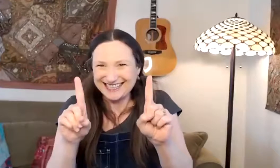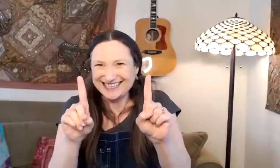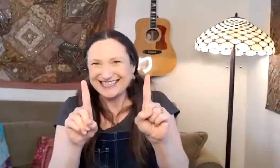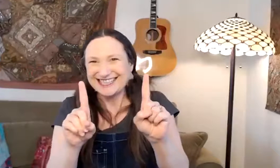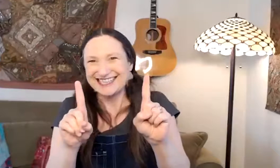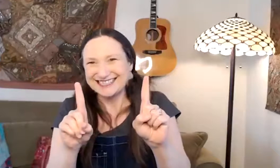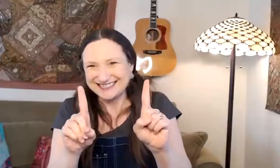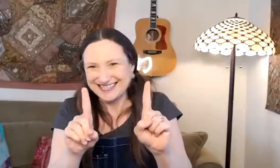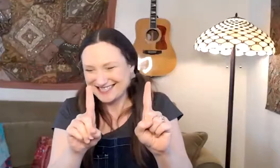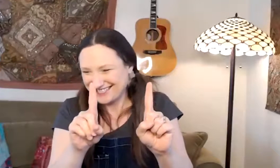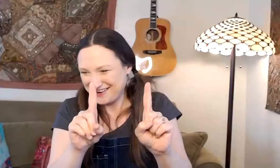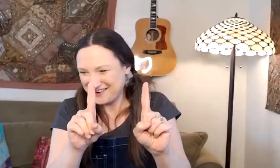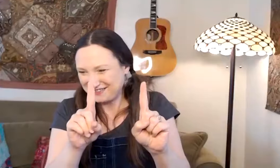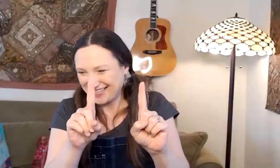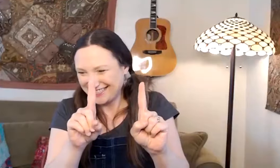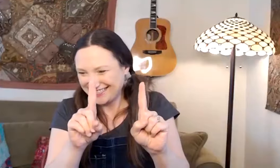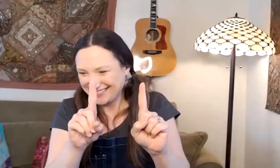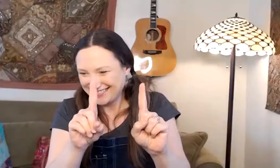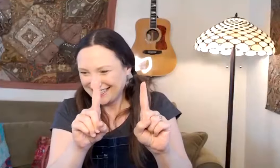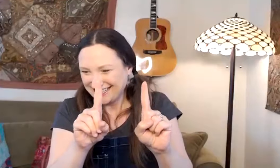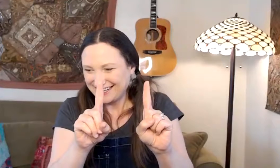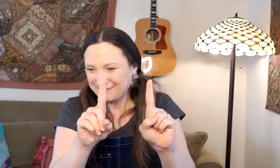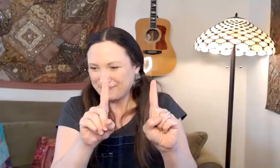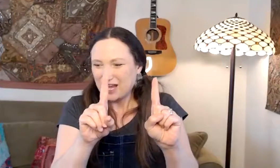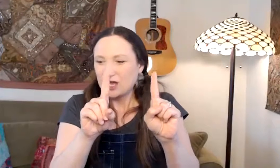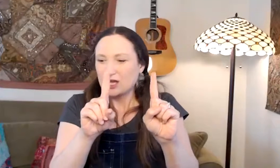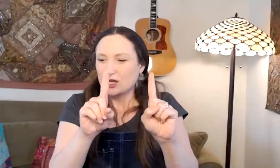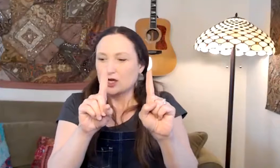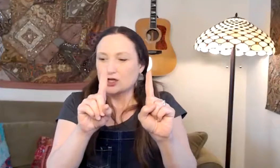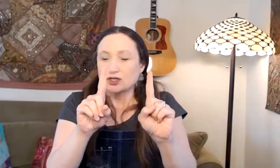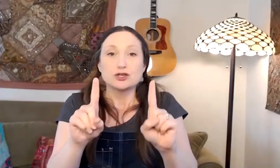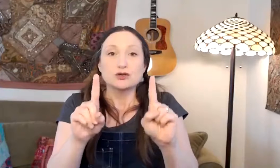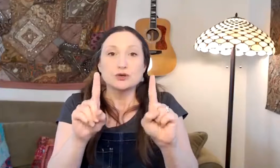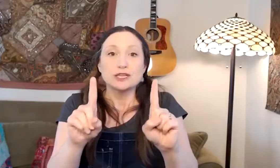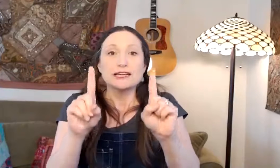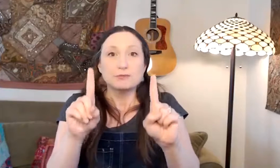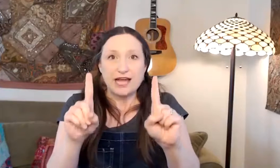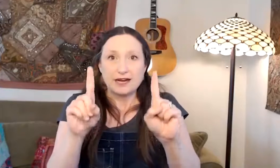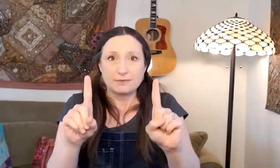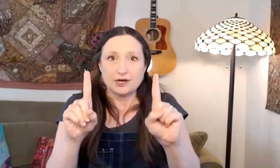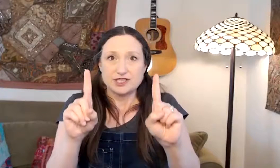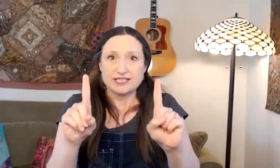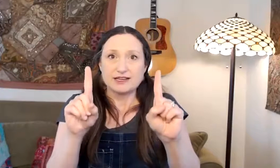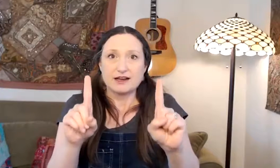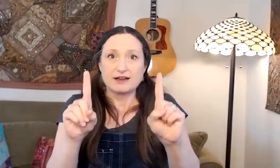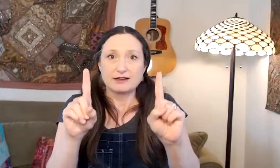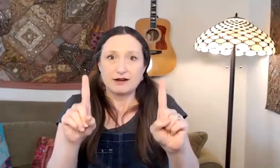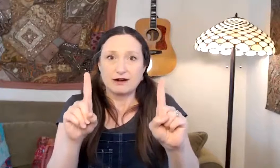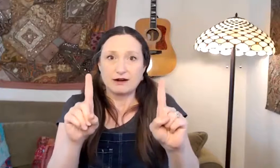Oh, you guys are so fun. All right. Two little black birds sitting on a car.